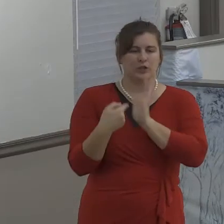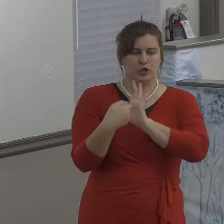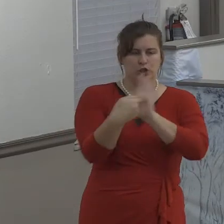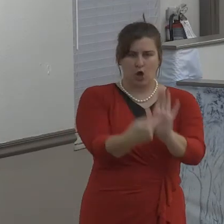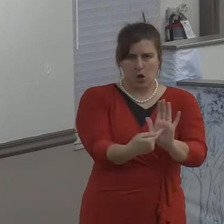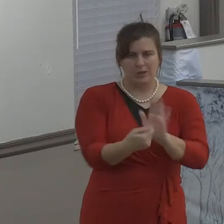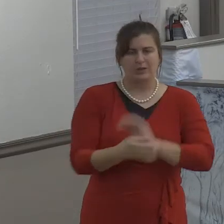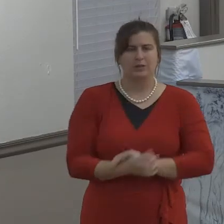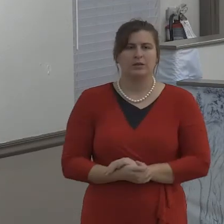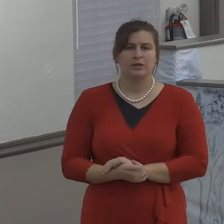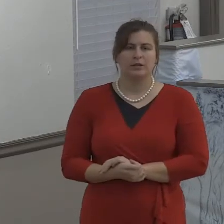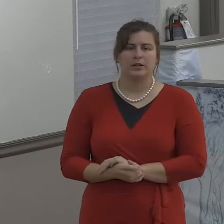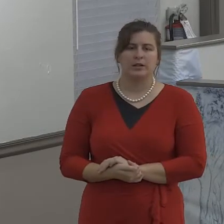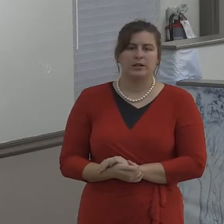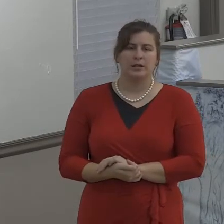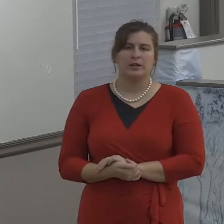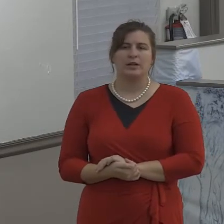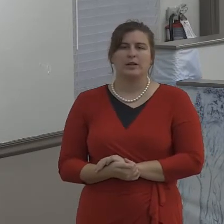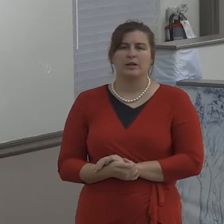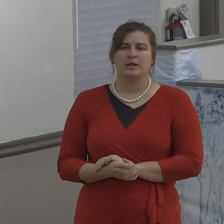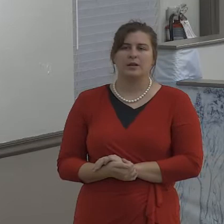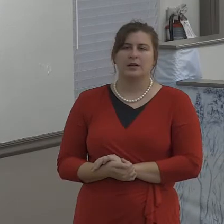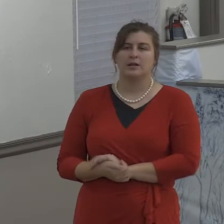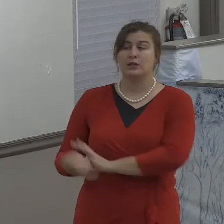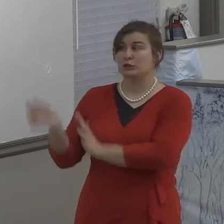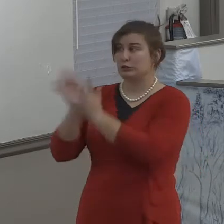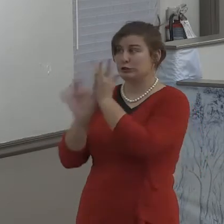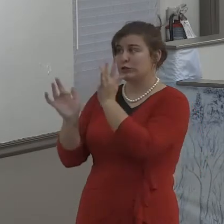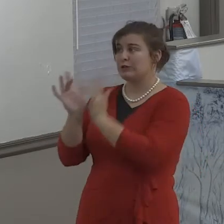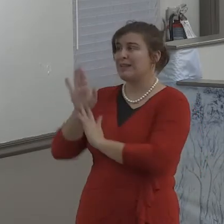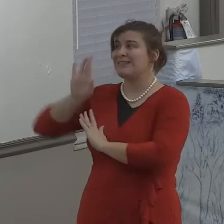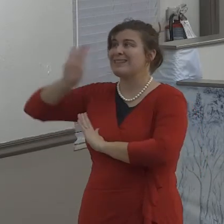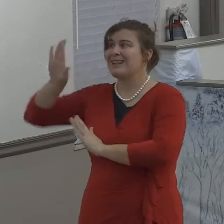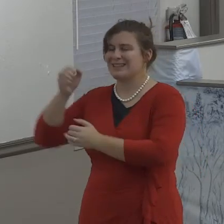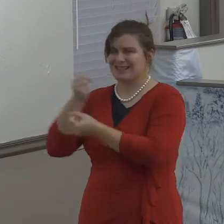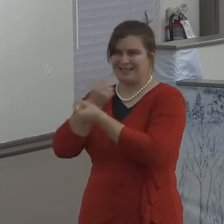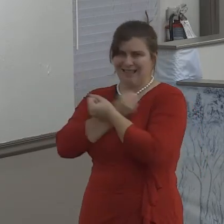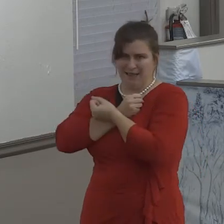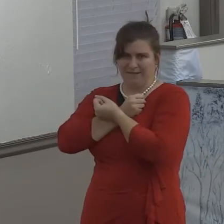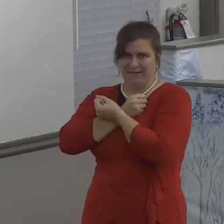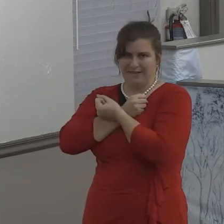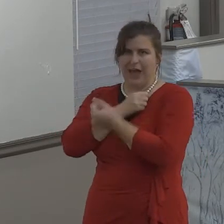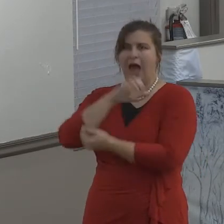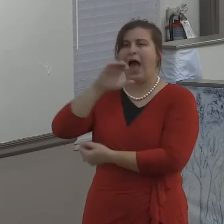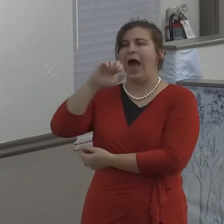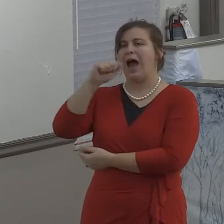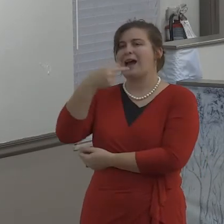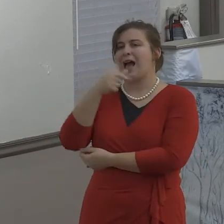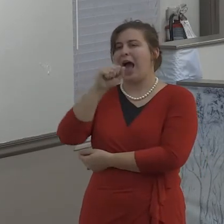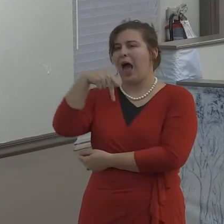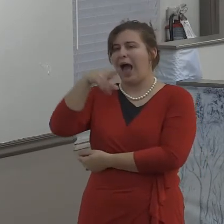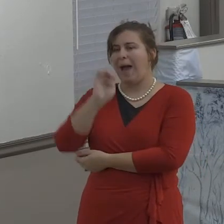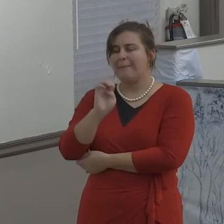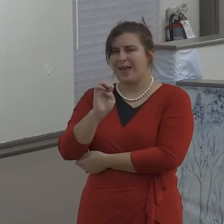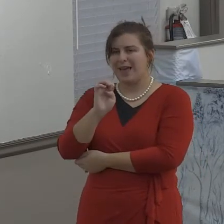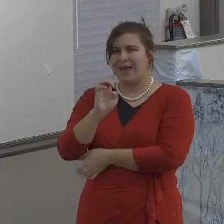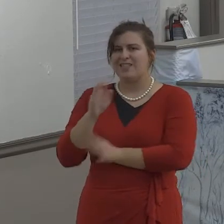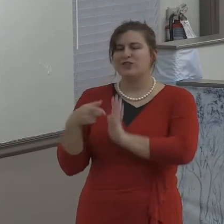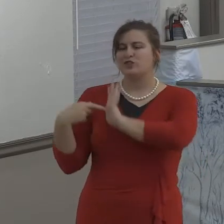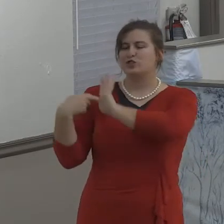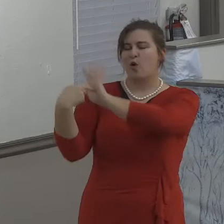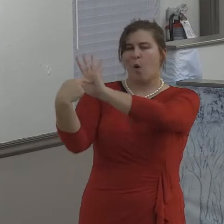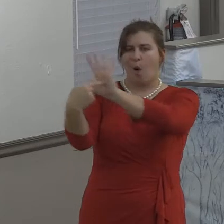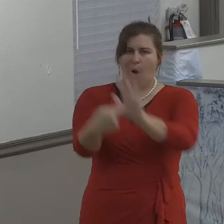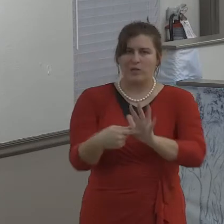5.25 says that Christ gave himself for the church. He loved the church and gave himself for